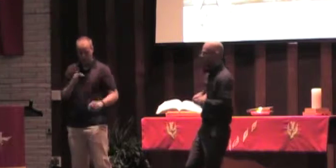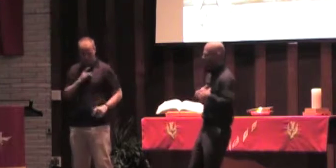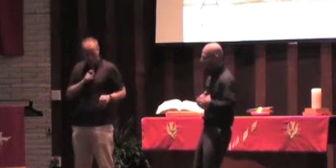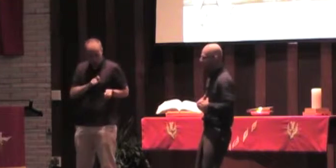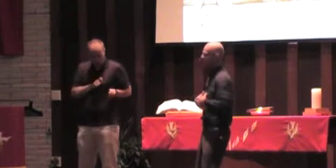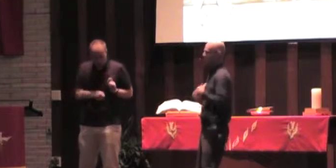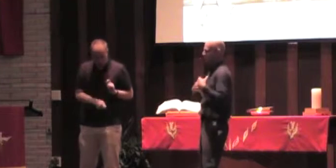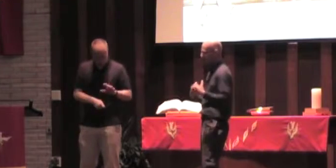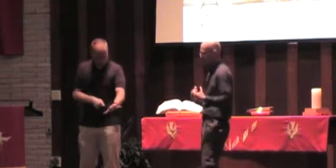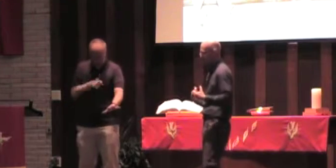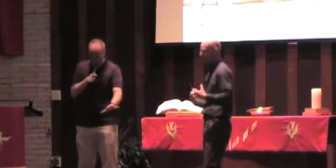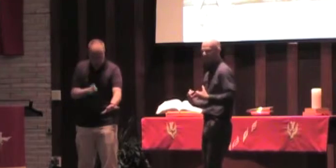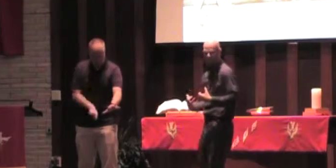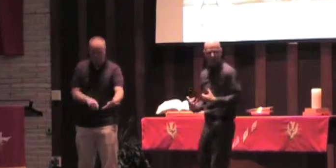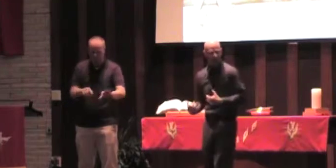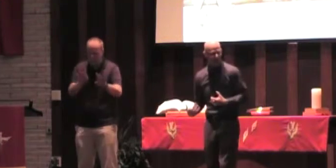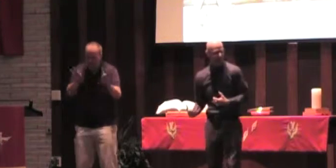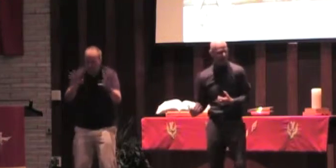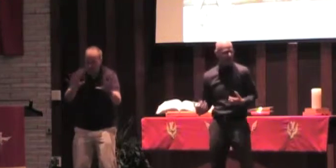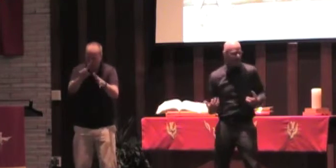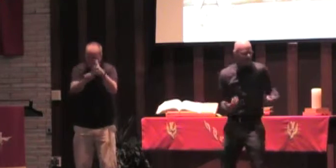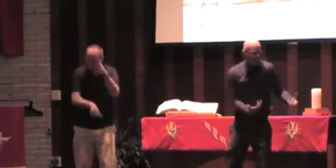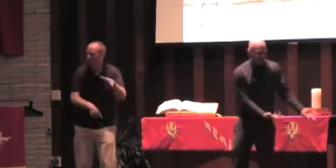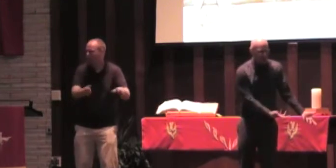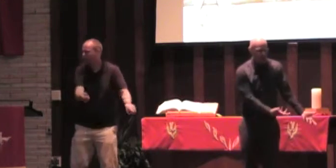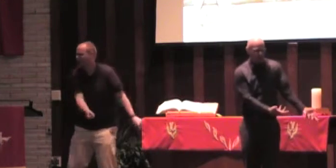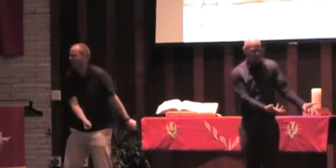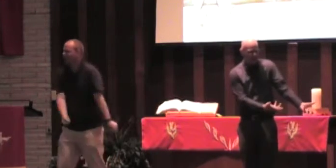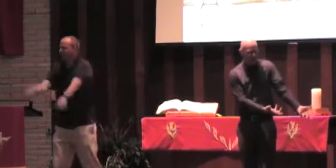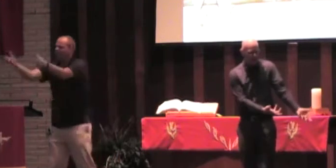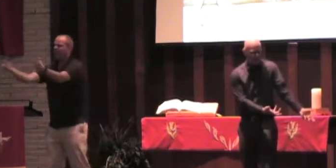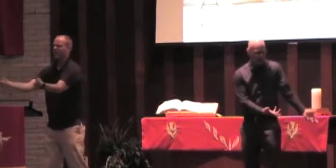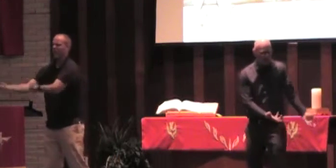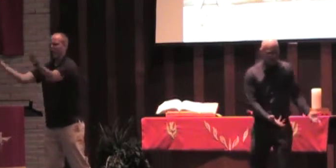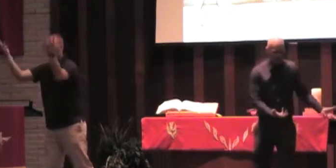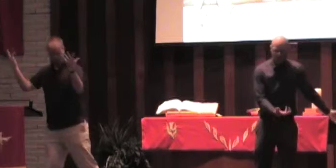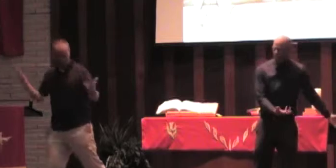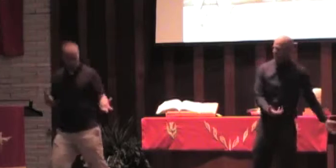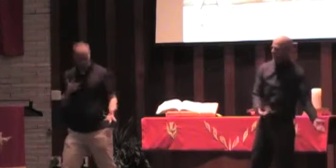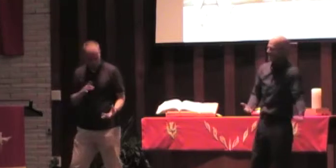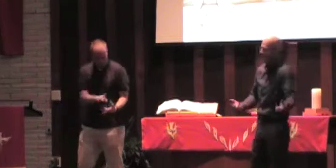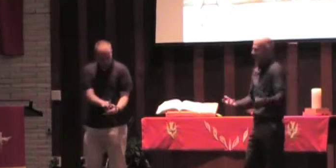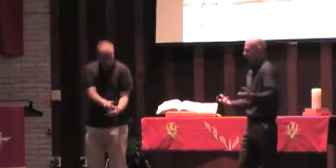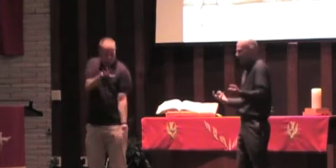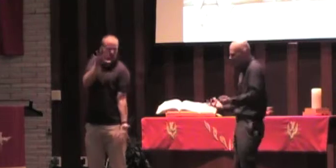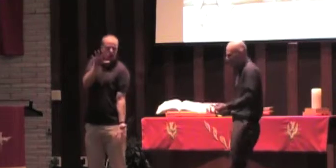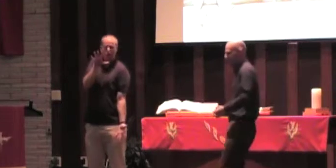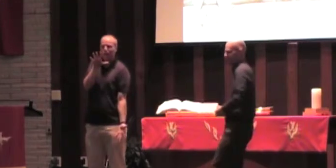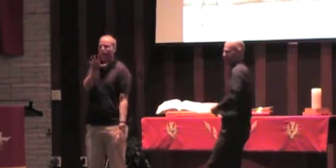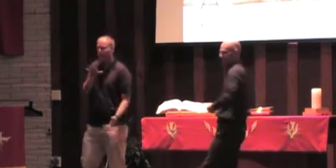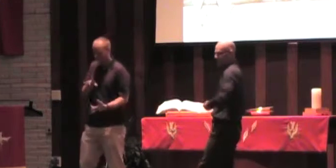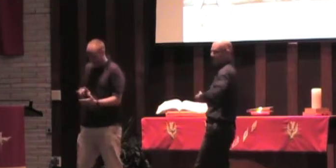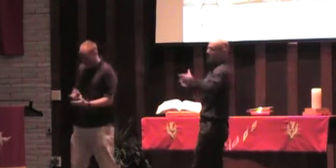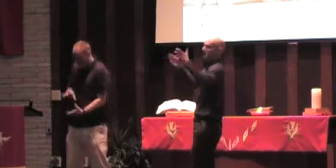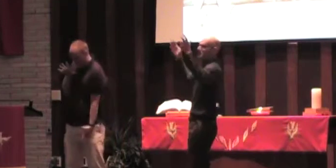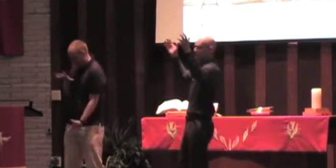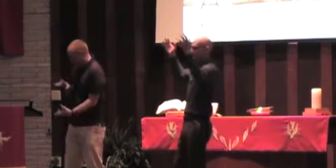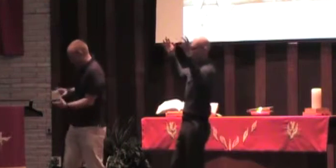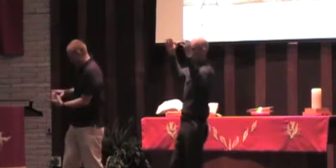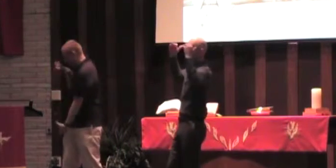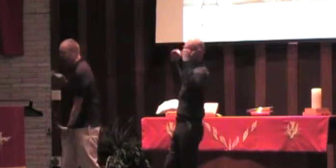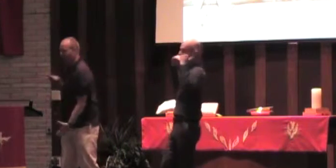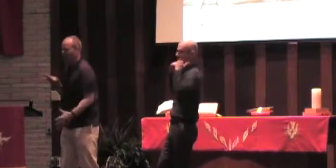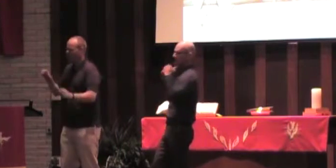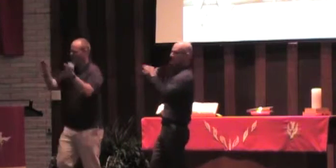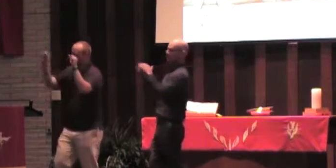Life is being changed. People are being freed from bondage and from their old ways, and literally, it's going up